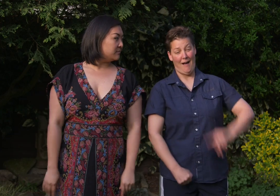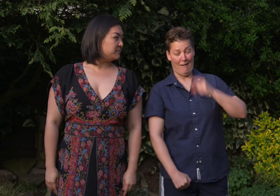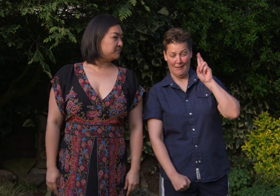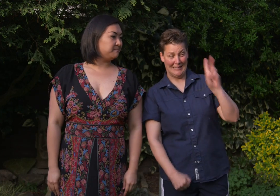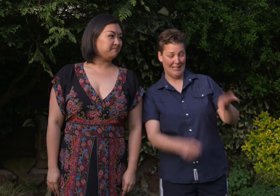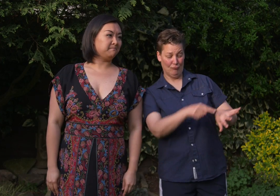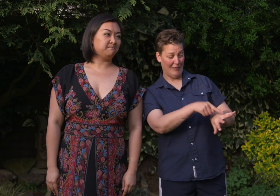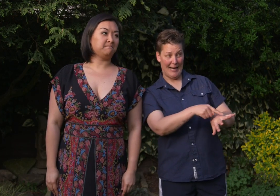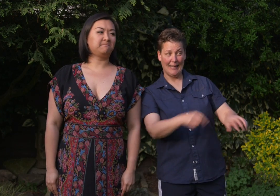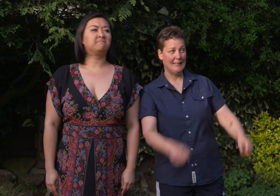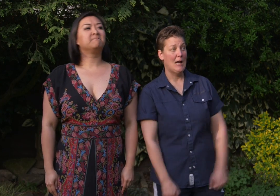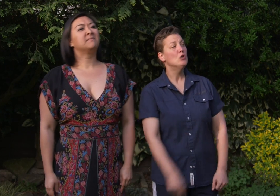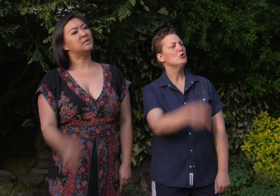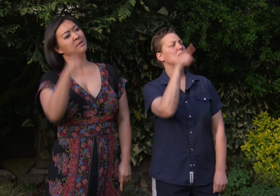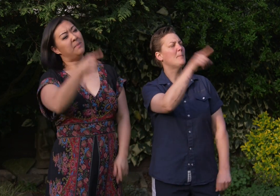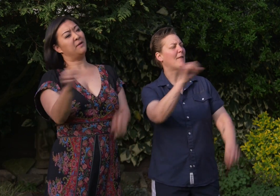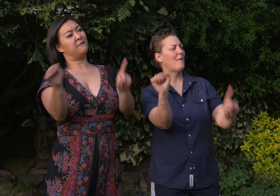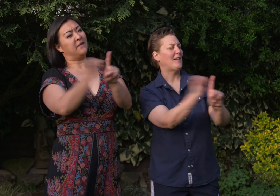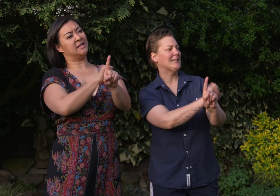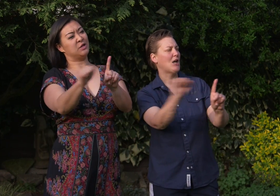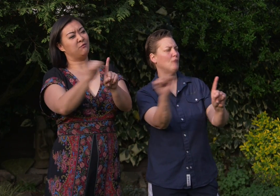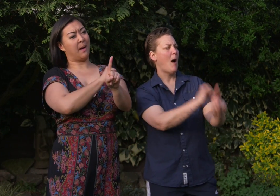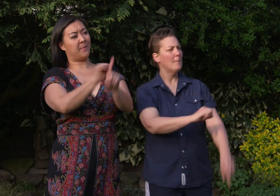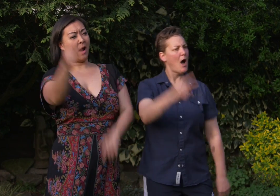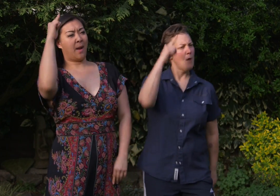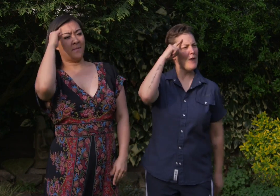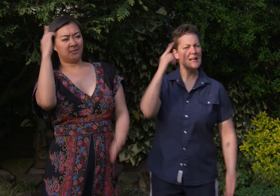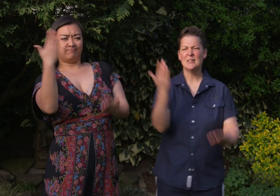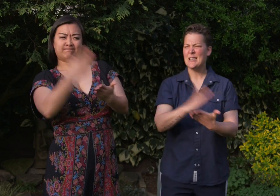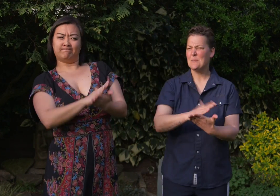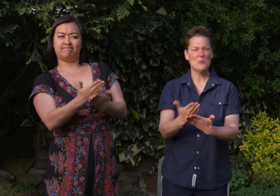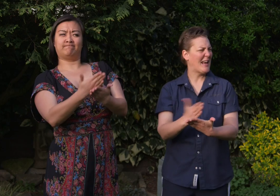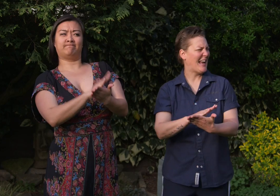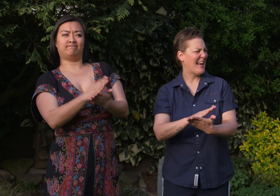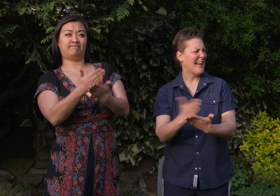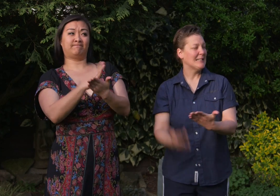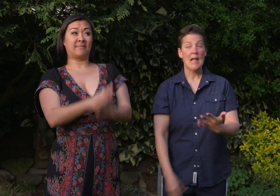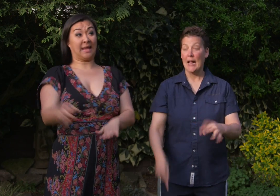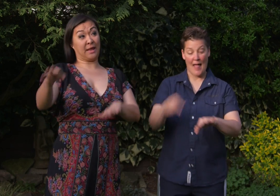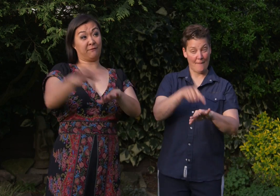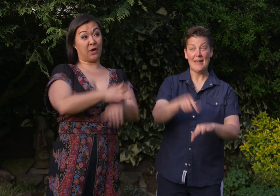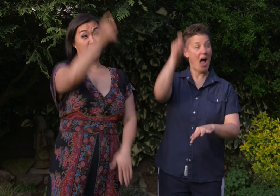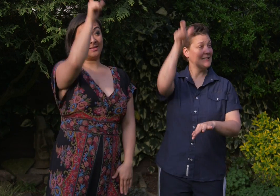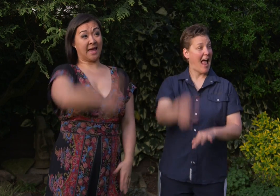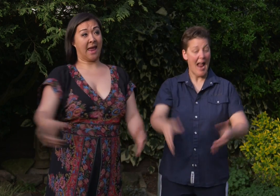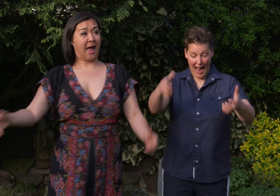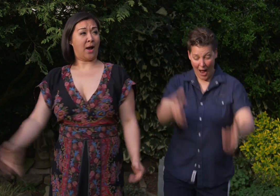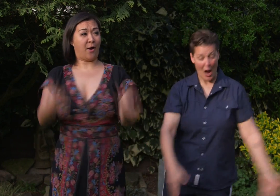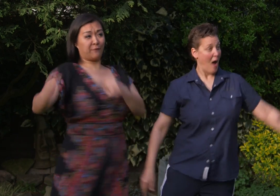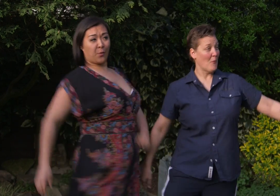I don't see no ring. So she's a bit of a fixer-upper. Her brains have been bitwigs. Get the fiancé out of the